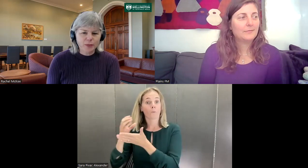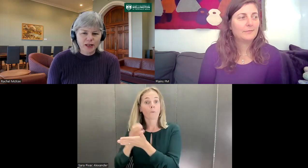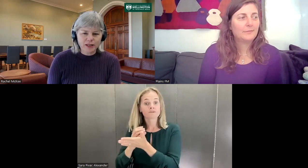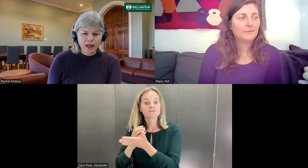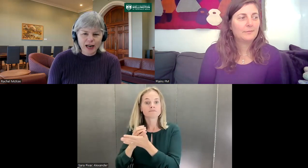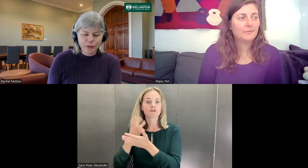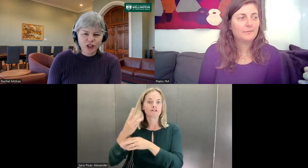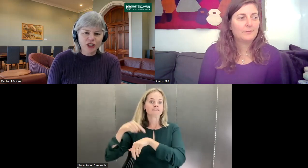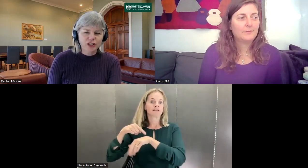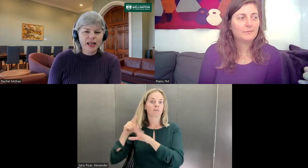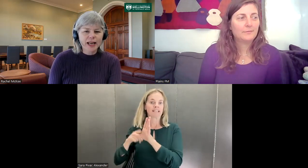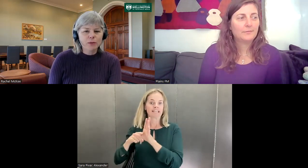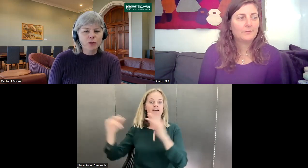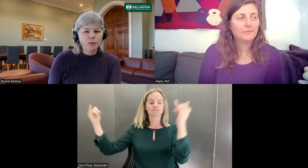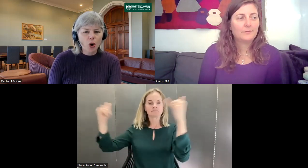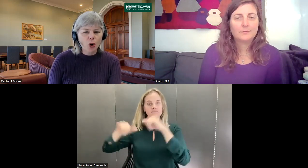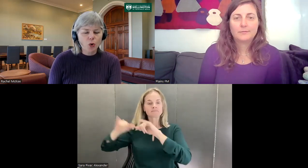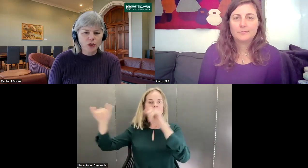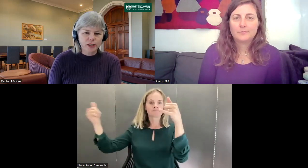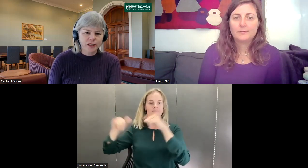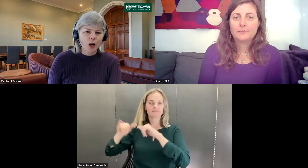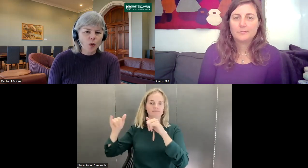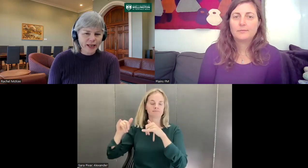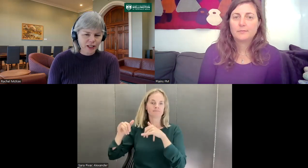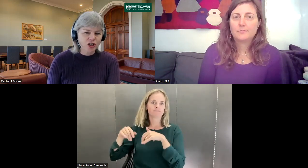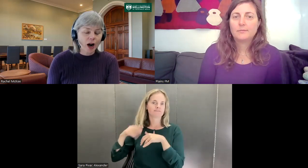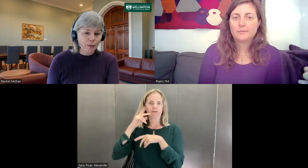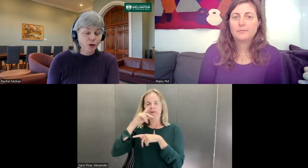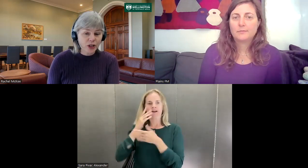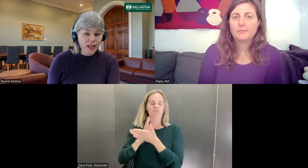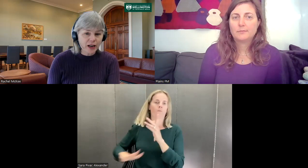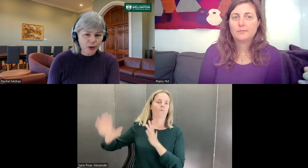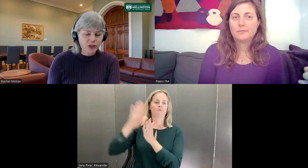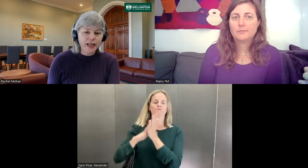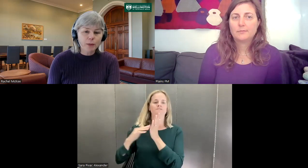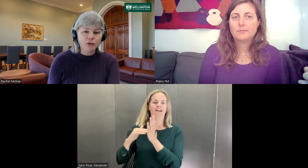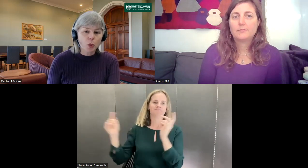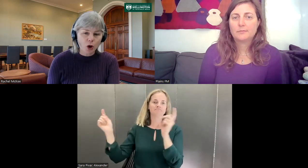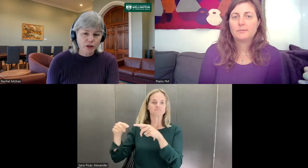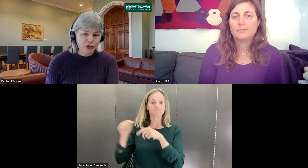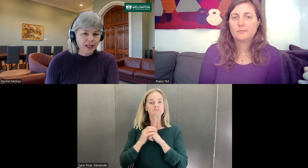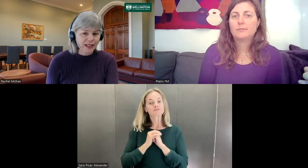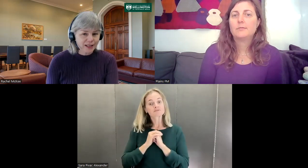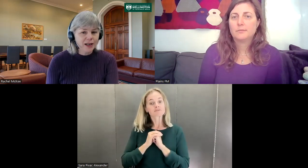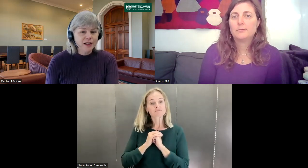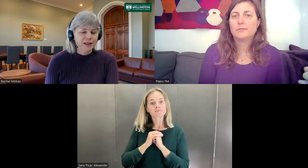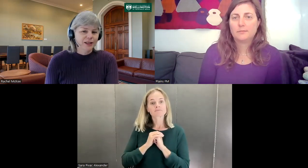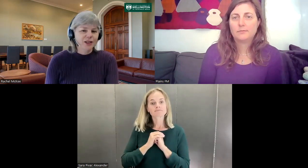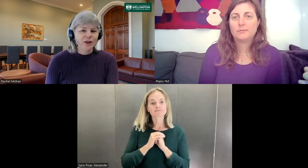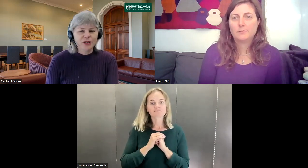be sign language teachers, they come for block courses a week at a time through the year, because they come from all over New Zealand. So it's